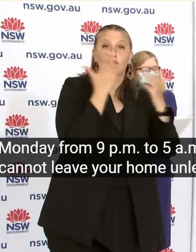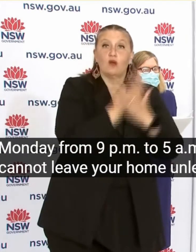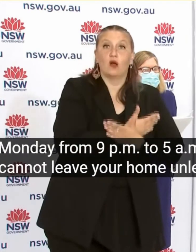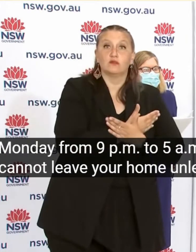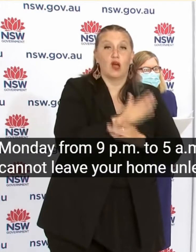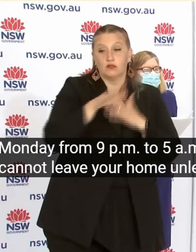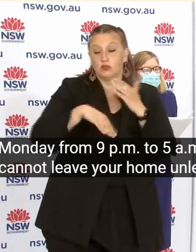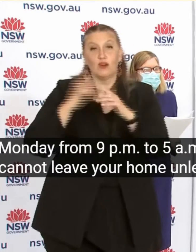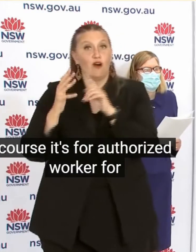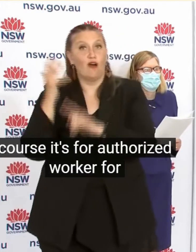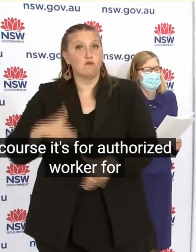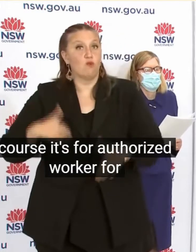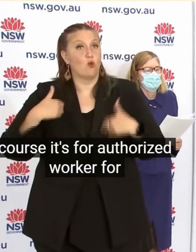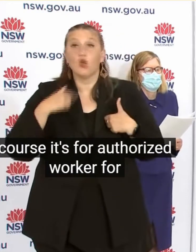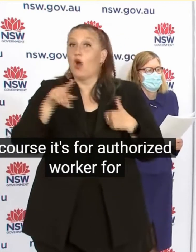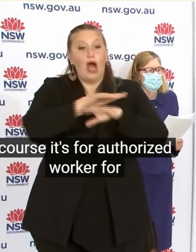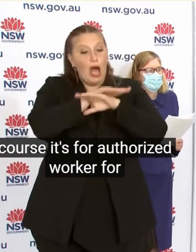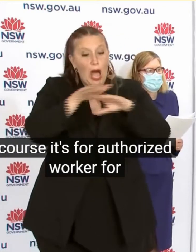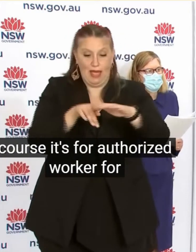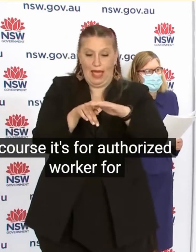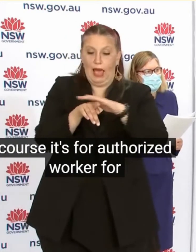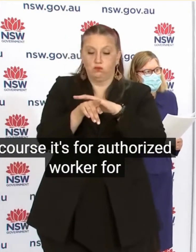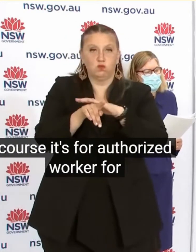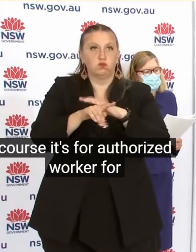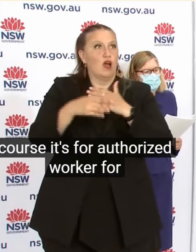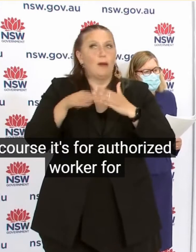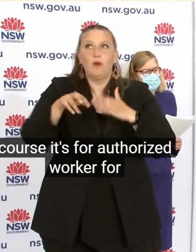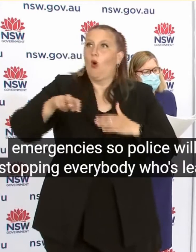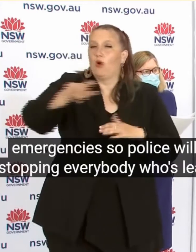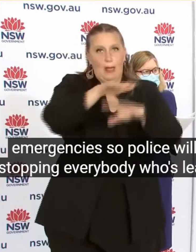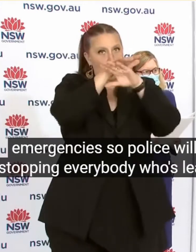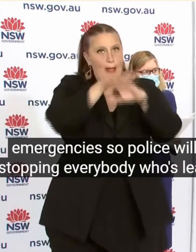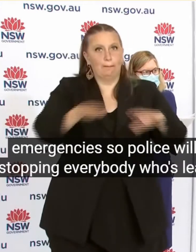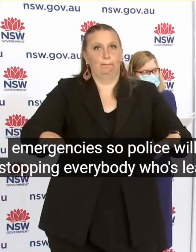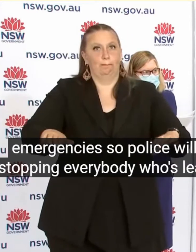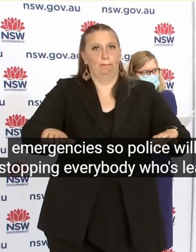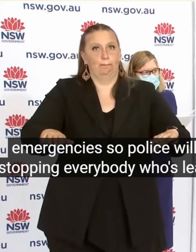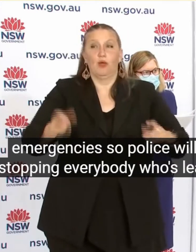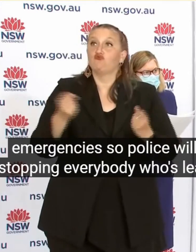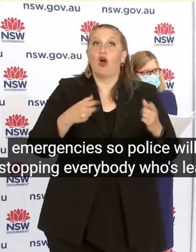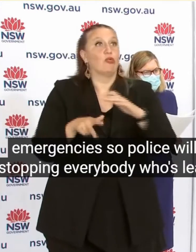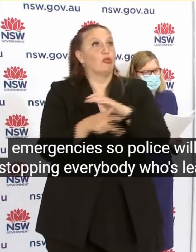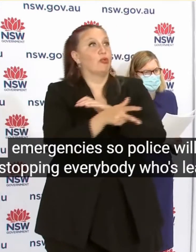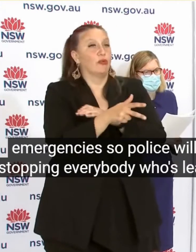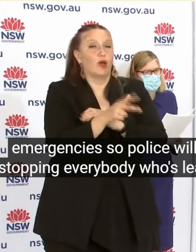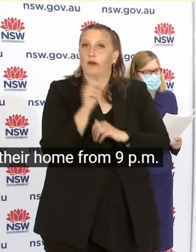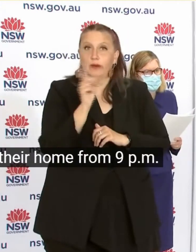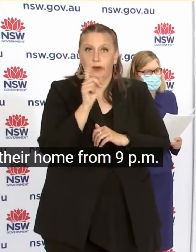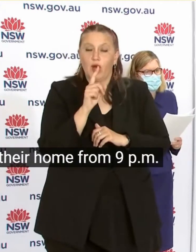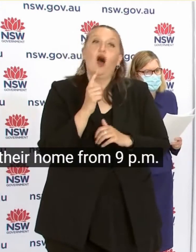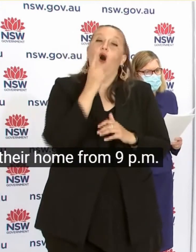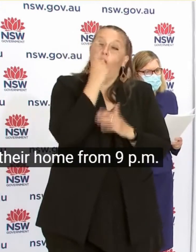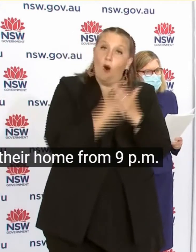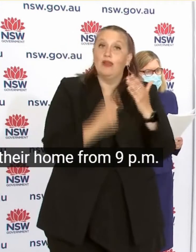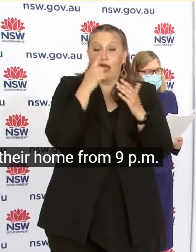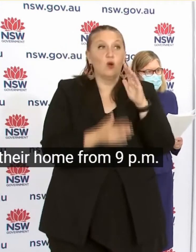Unless of course it's for authorised work or for emergencies So police will be stopping everybody Who's leaving their home from 9pm to 5am And